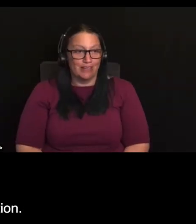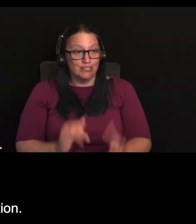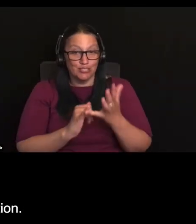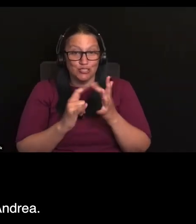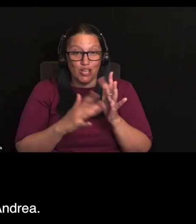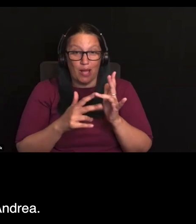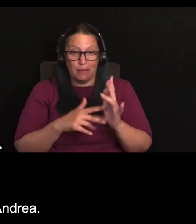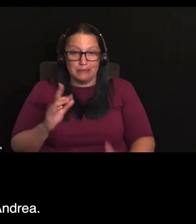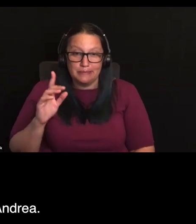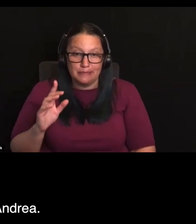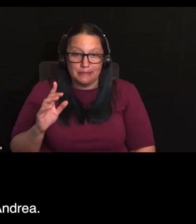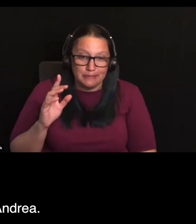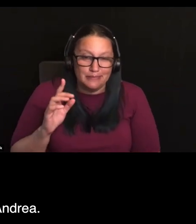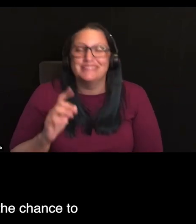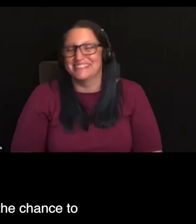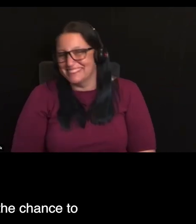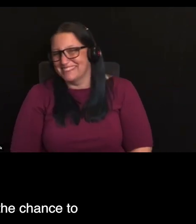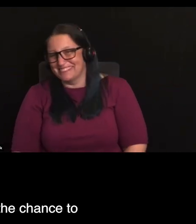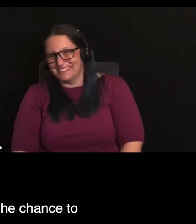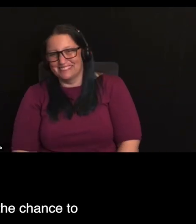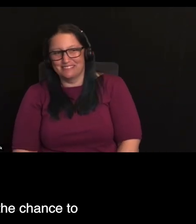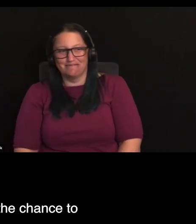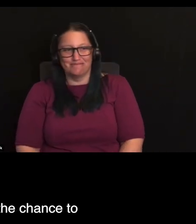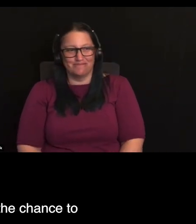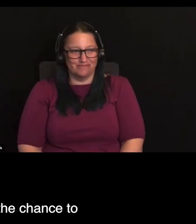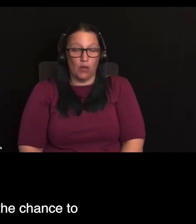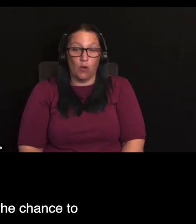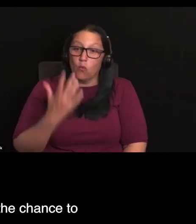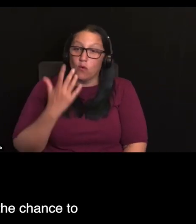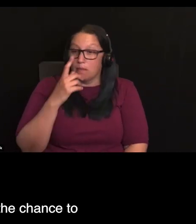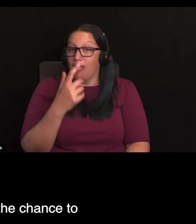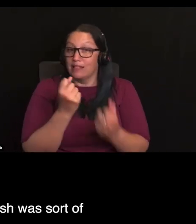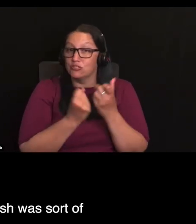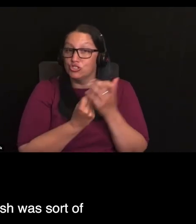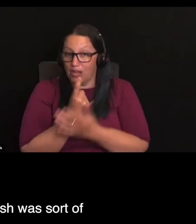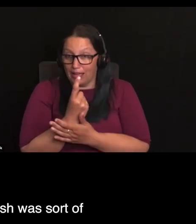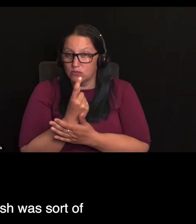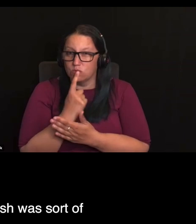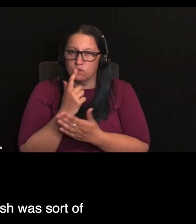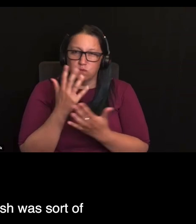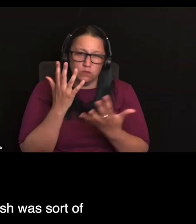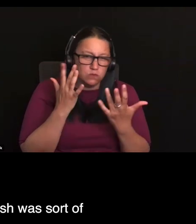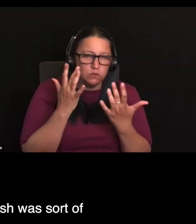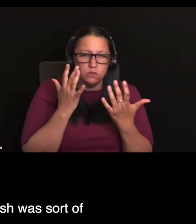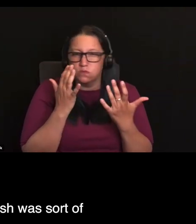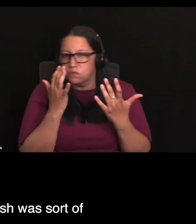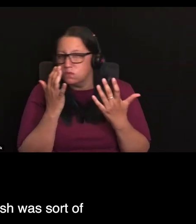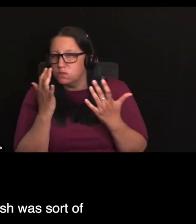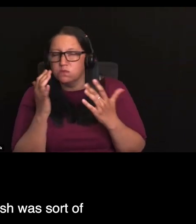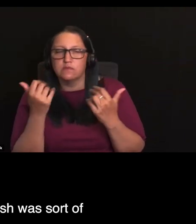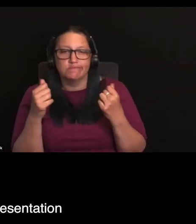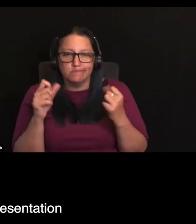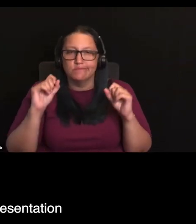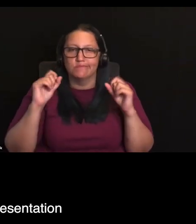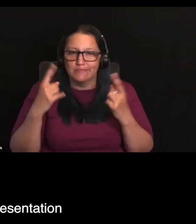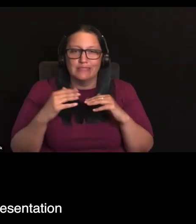innovation. I was actually, thanks Andrea. Look I think when people get the chance to digest the standards and as Josh